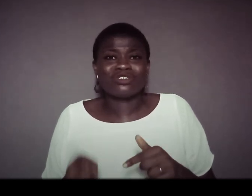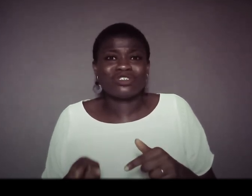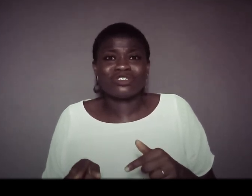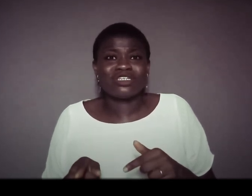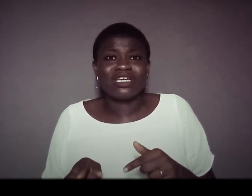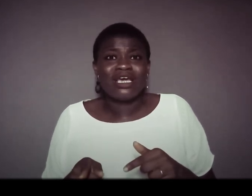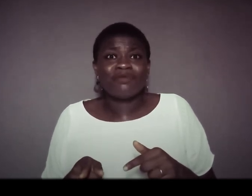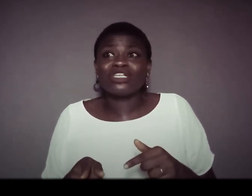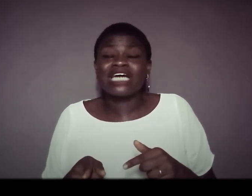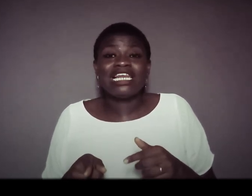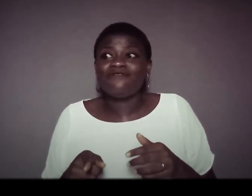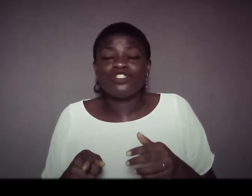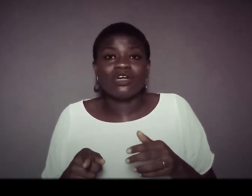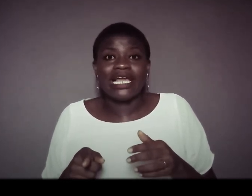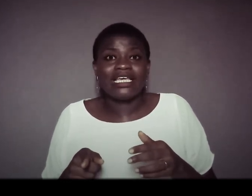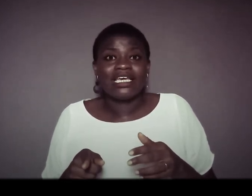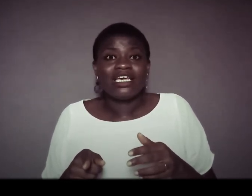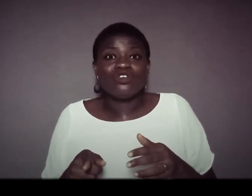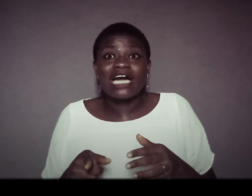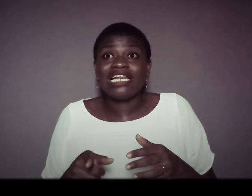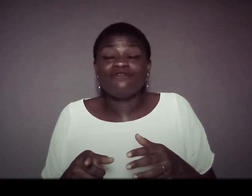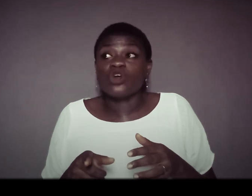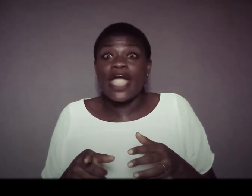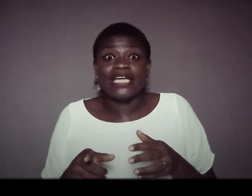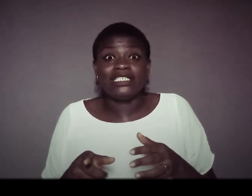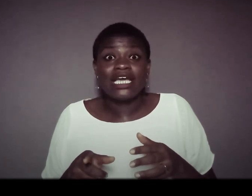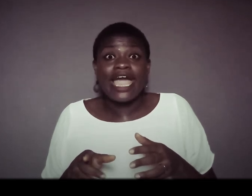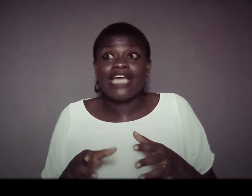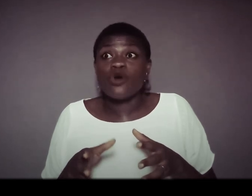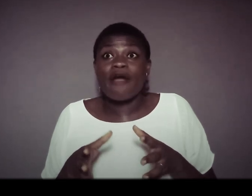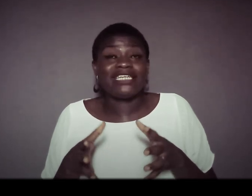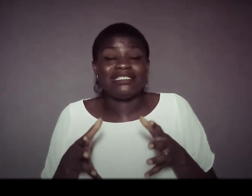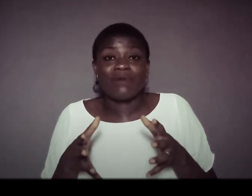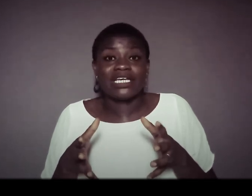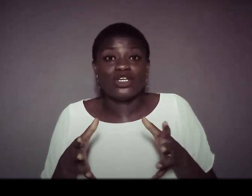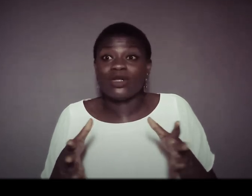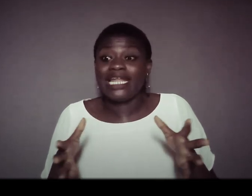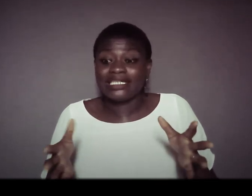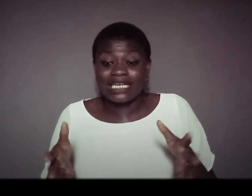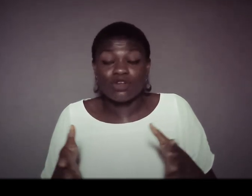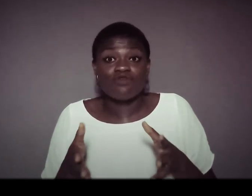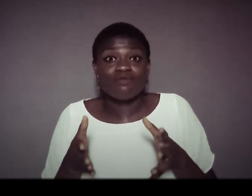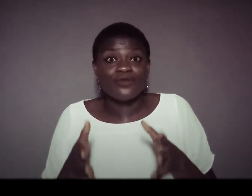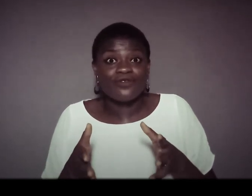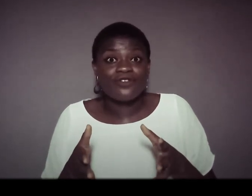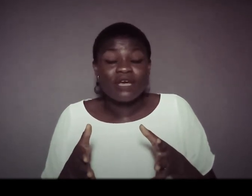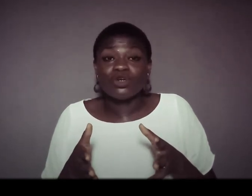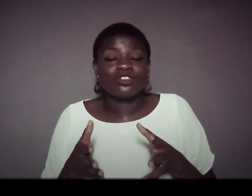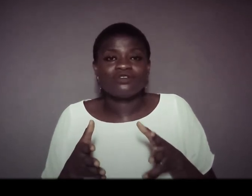church on sunday because you can't lift your leg you can't lift your head your head is bang your legs cannot even move because of